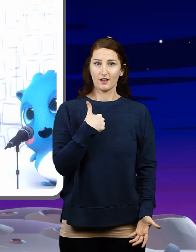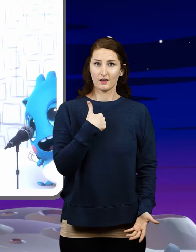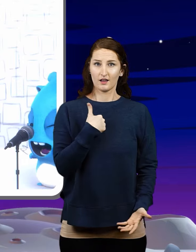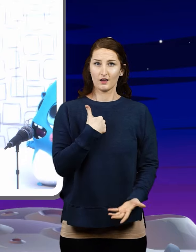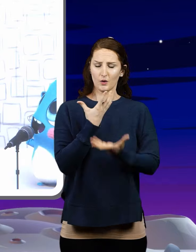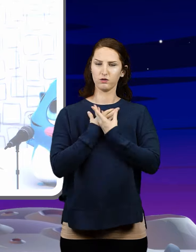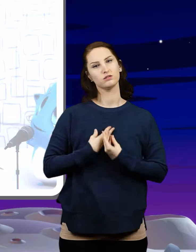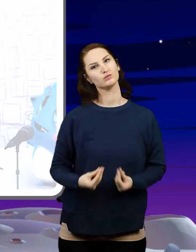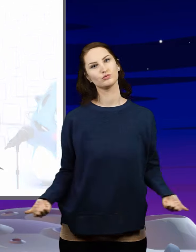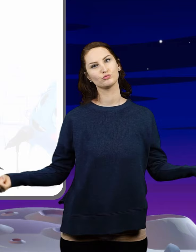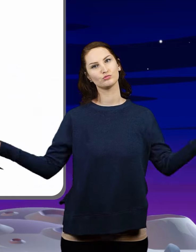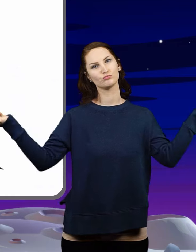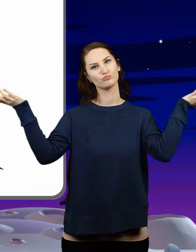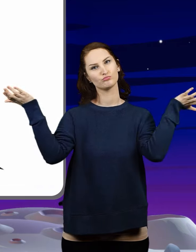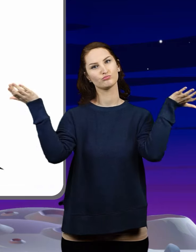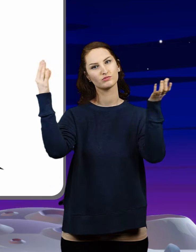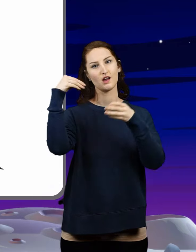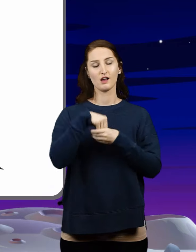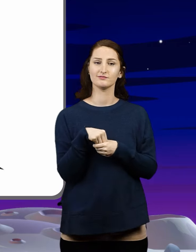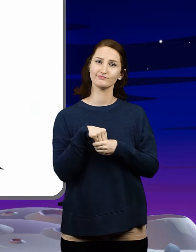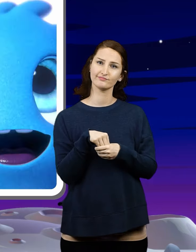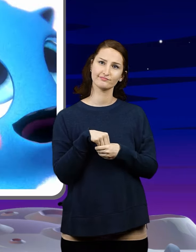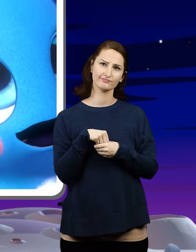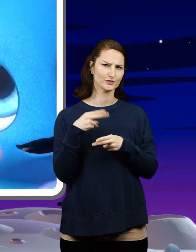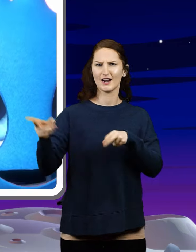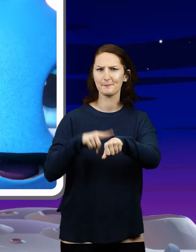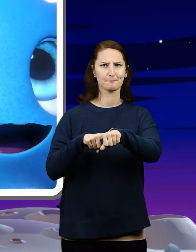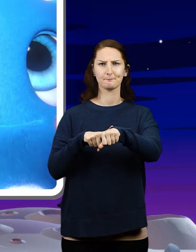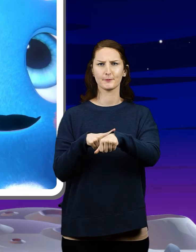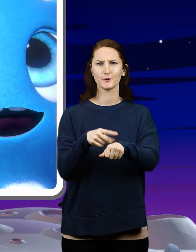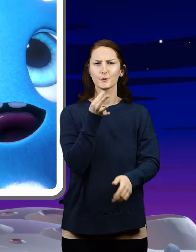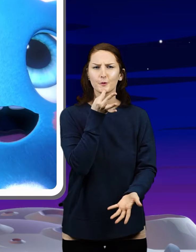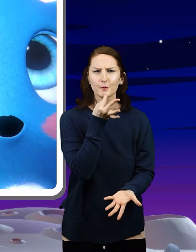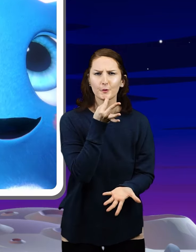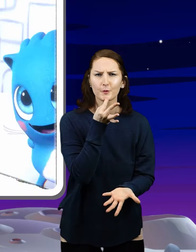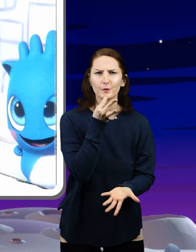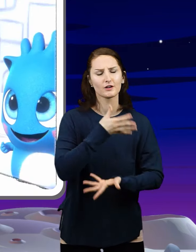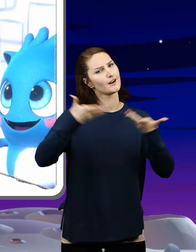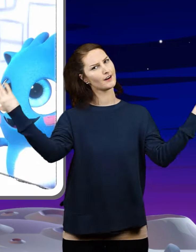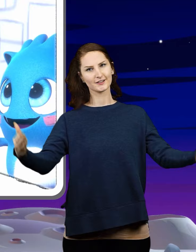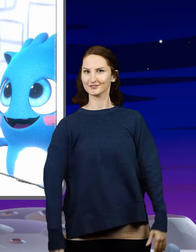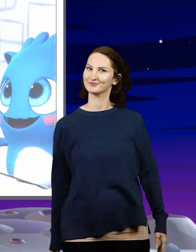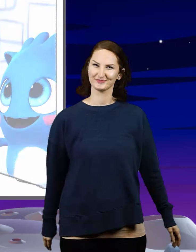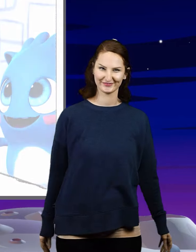I'll be gone Keep on